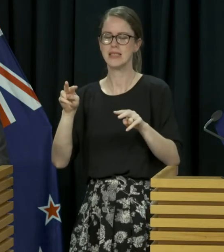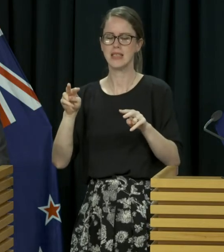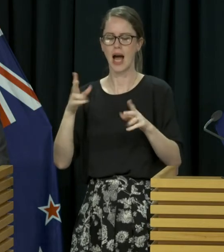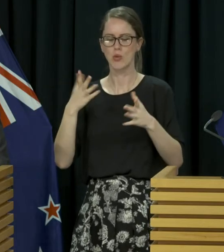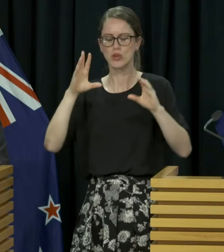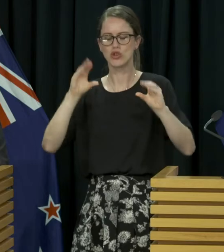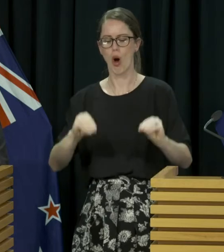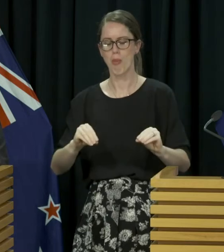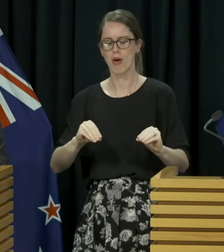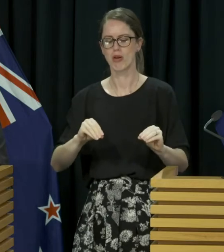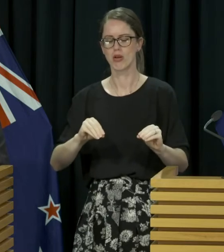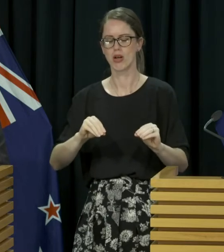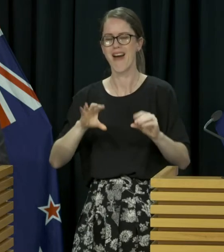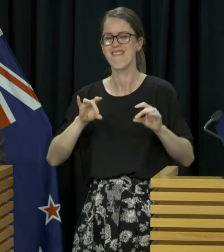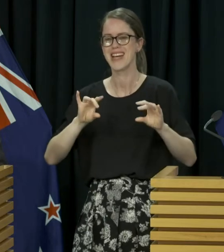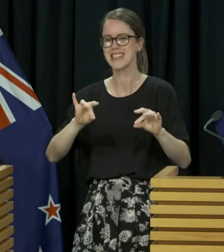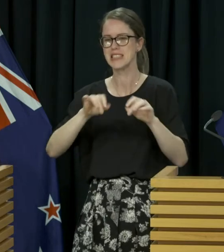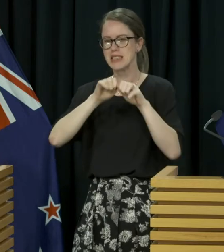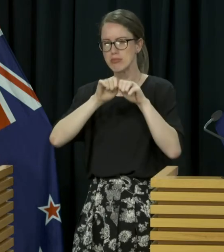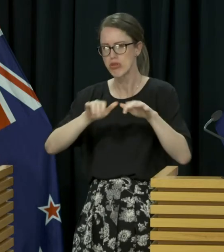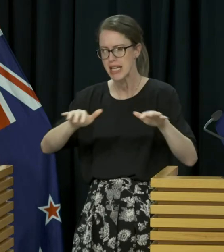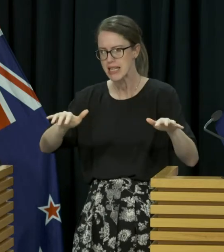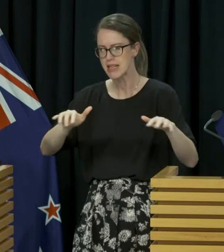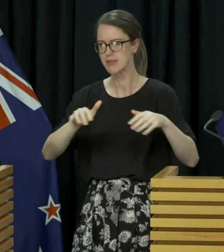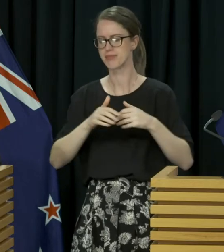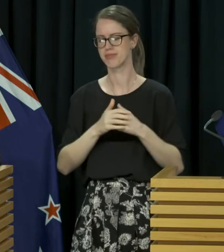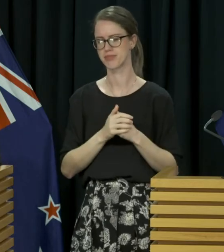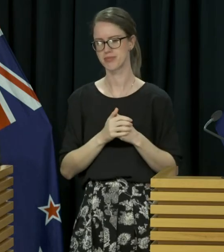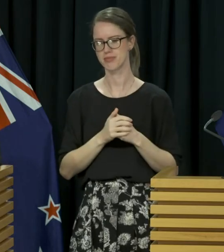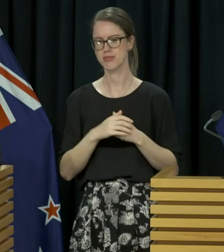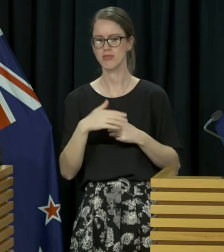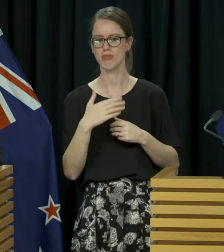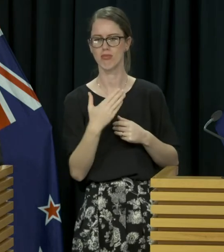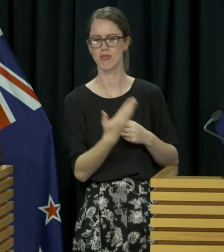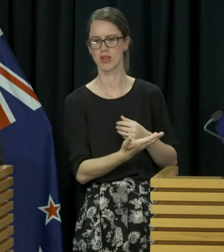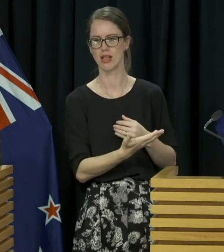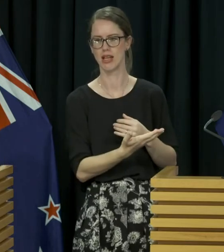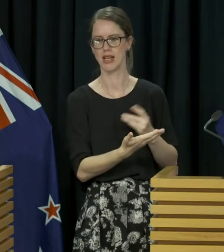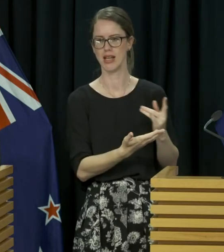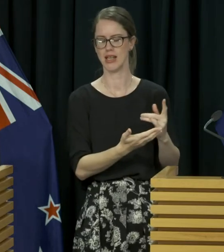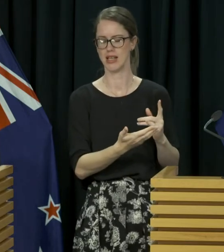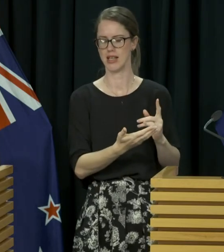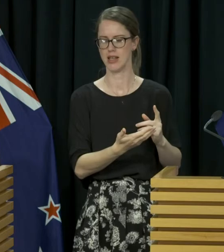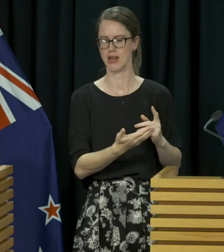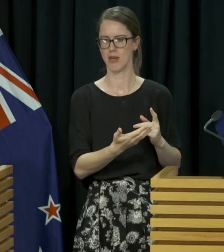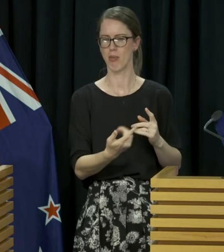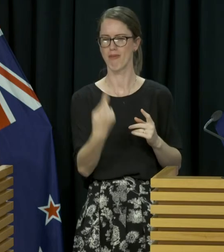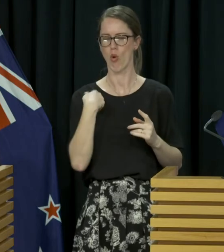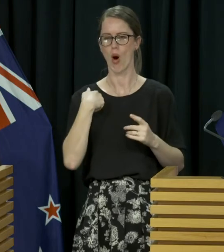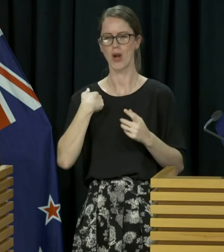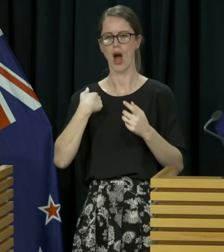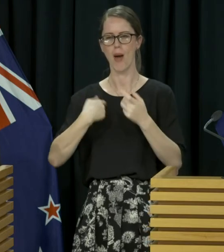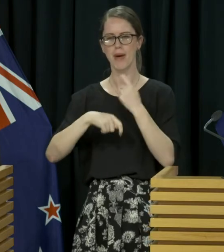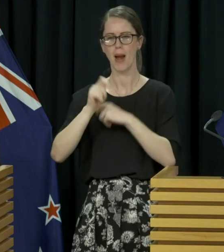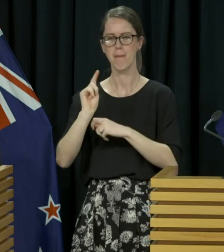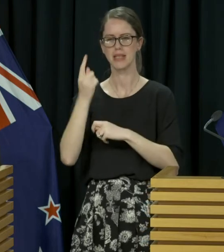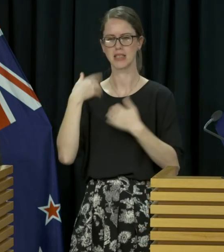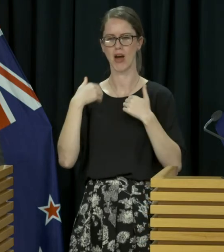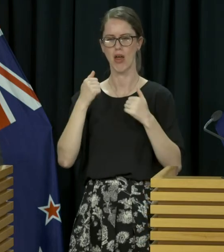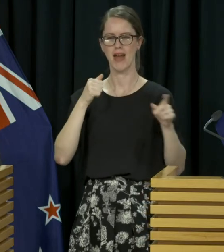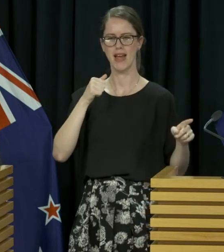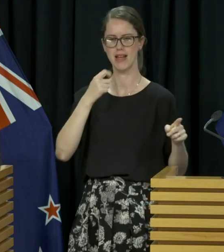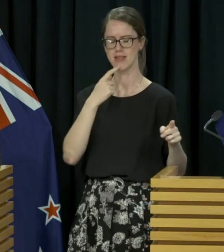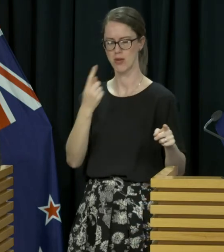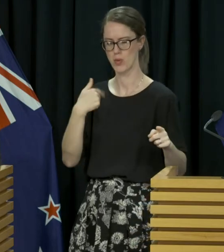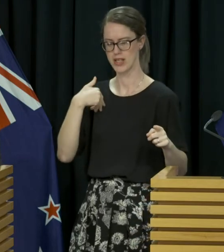prevention and control practices. So one of the things that the Director General commissioned, not long after I became the Minister of Health, was